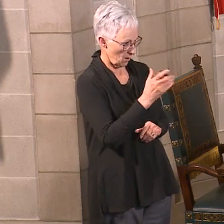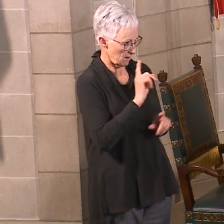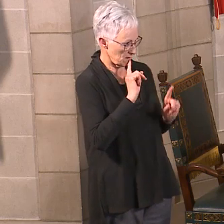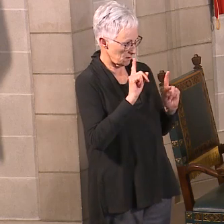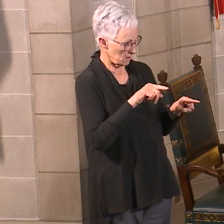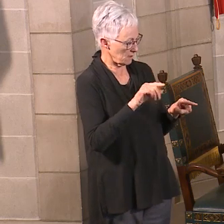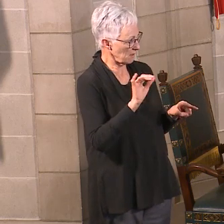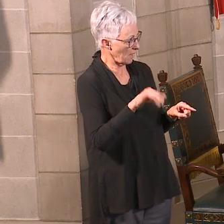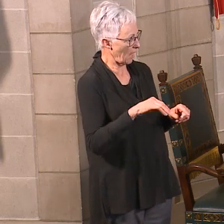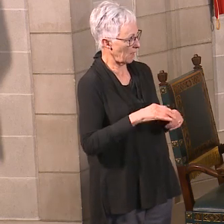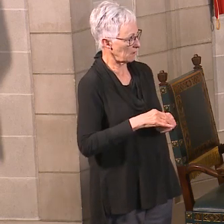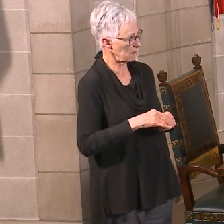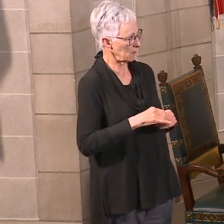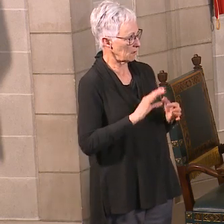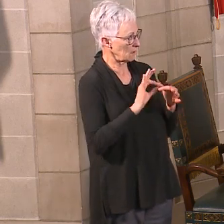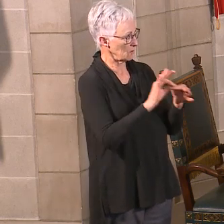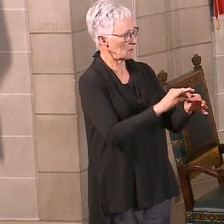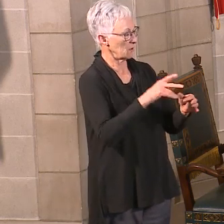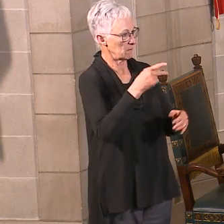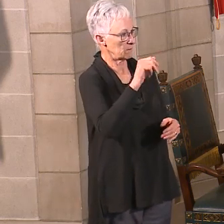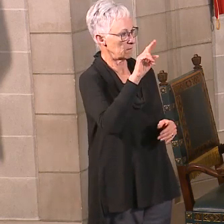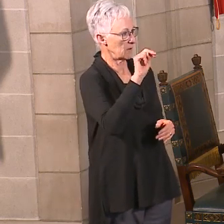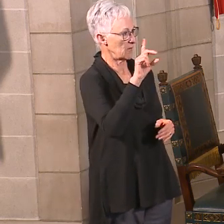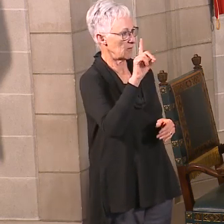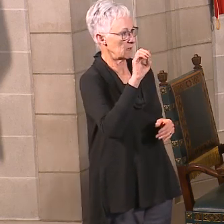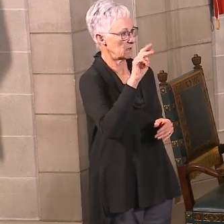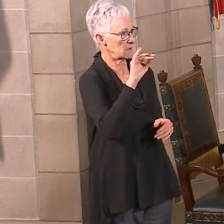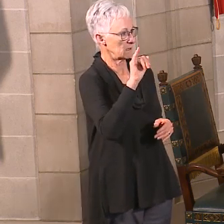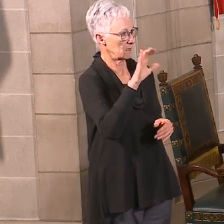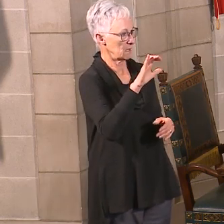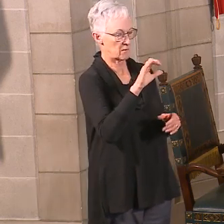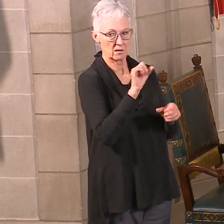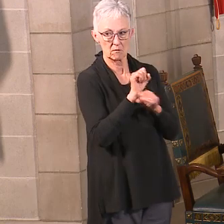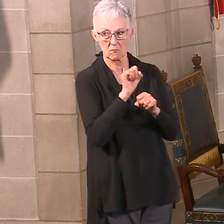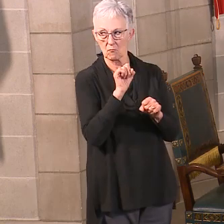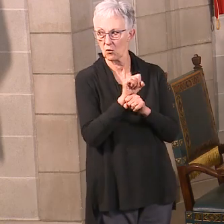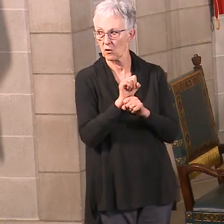that with regard to the pandemic employment assistance? Sure.